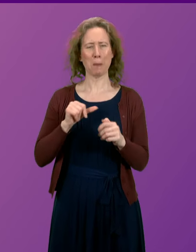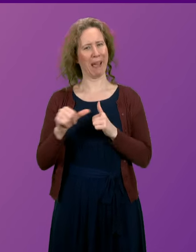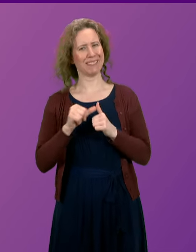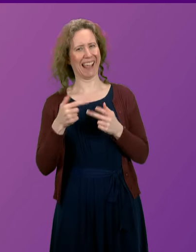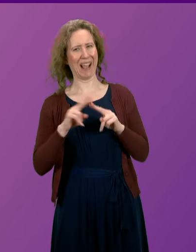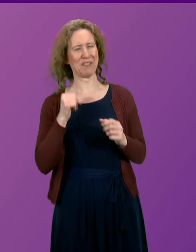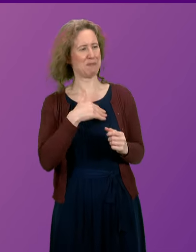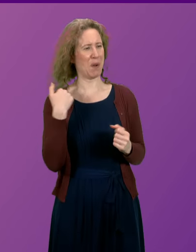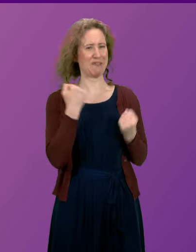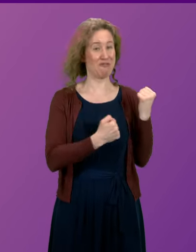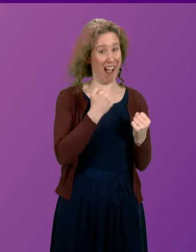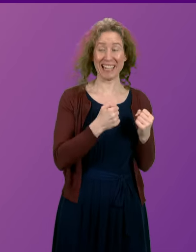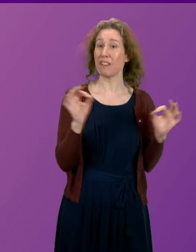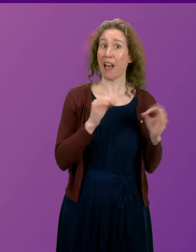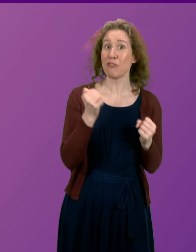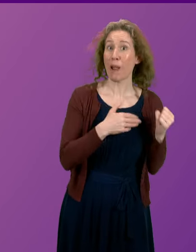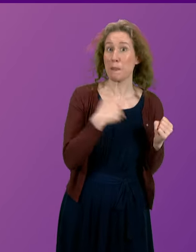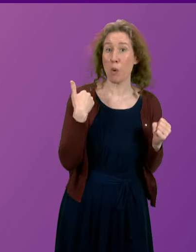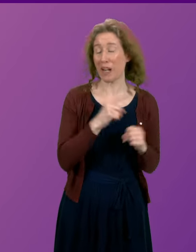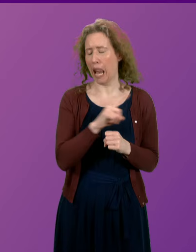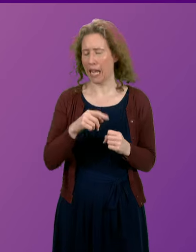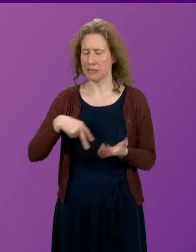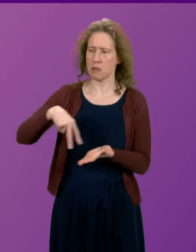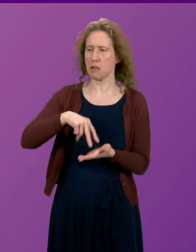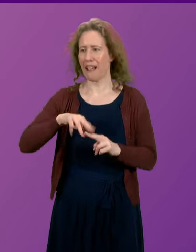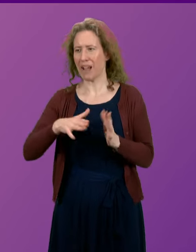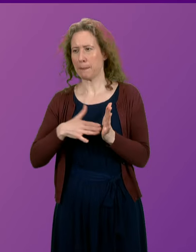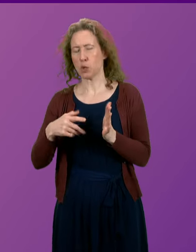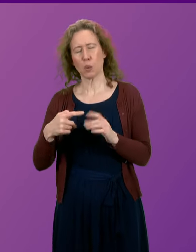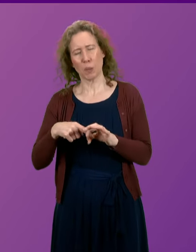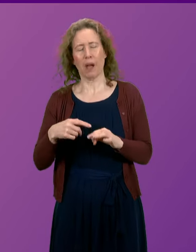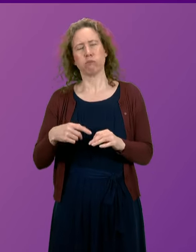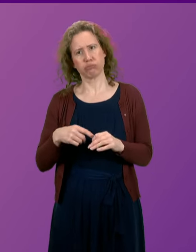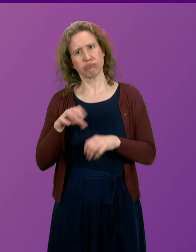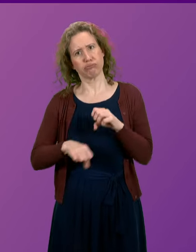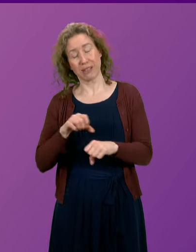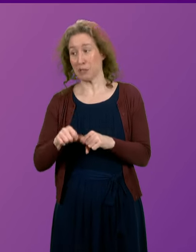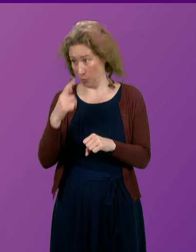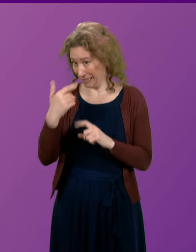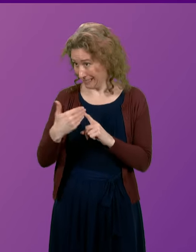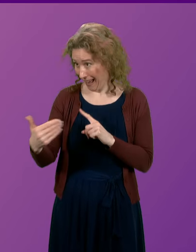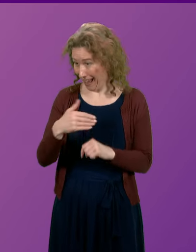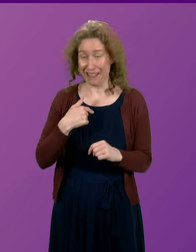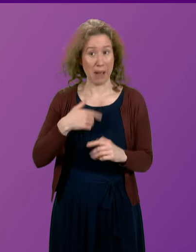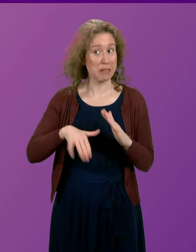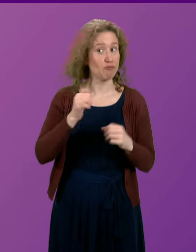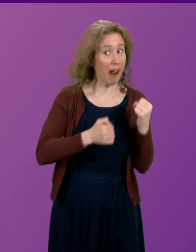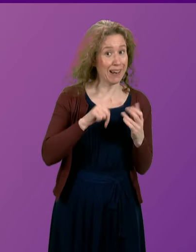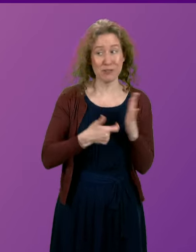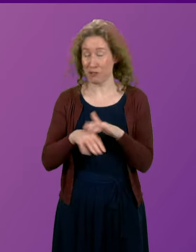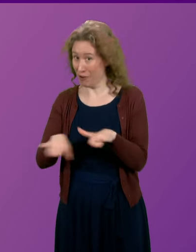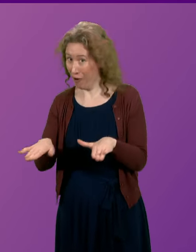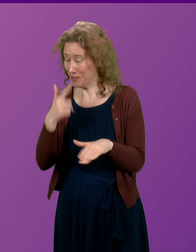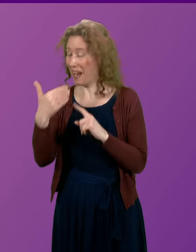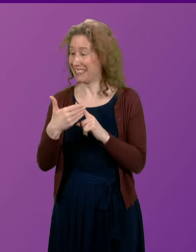the morning than if I've not run in the morning. So members will be able to tell whether I've been out running in the morning or